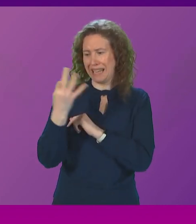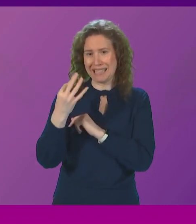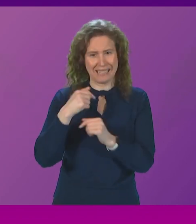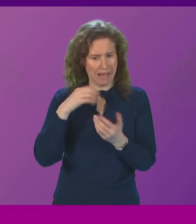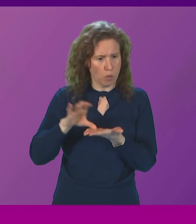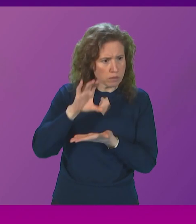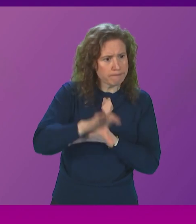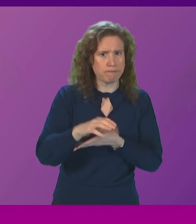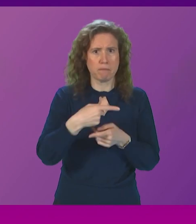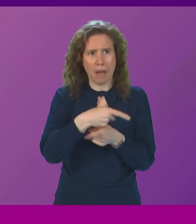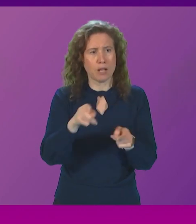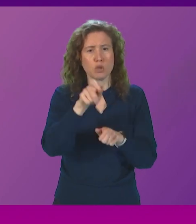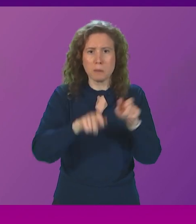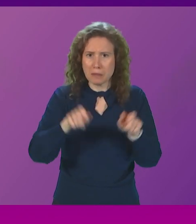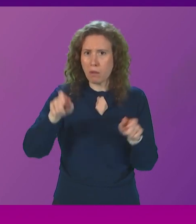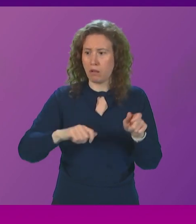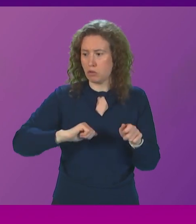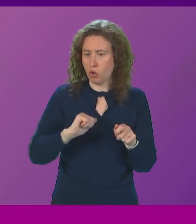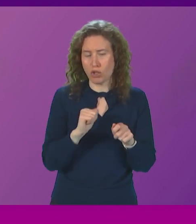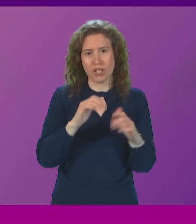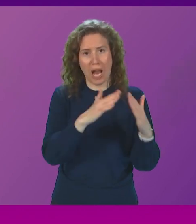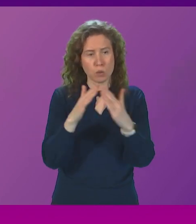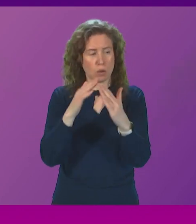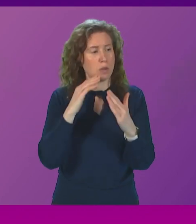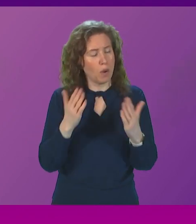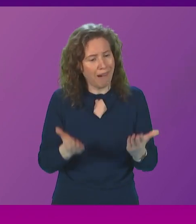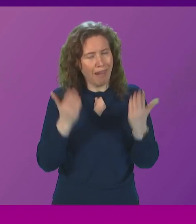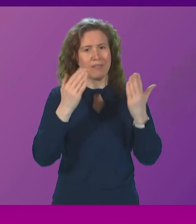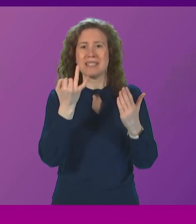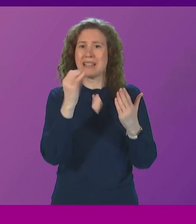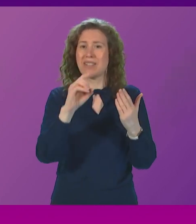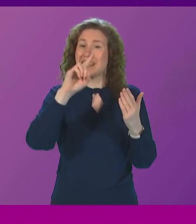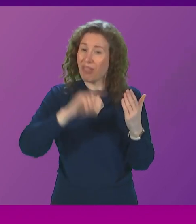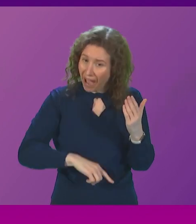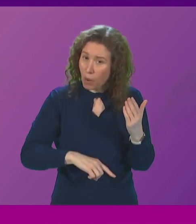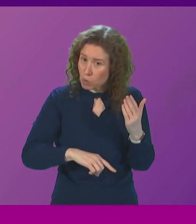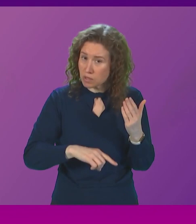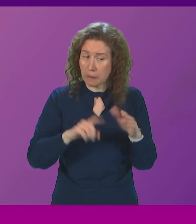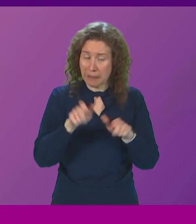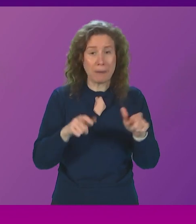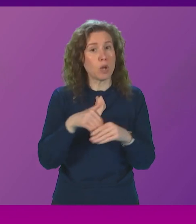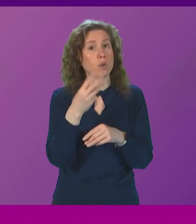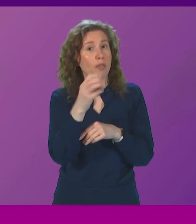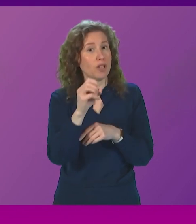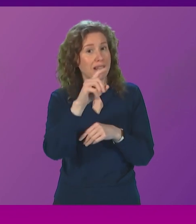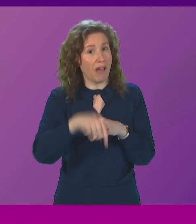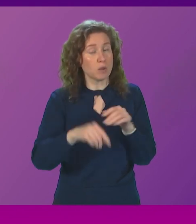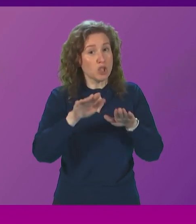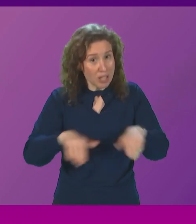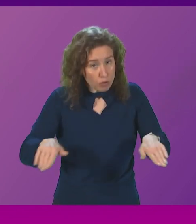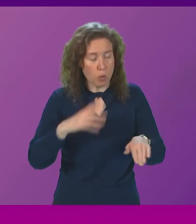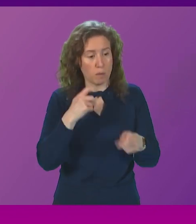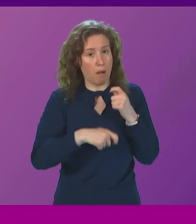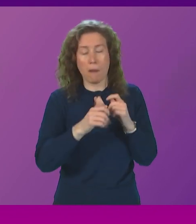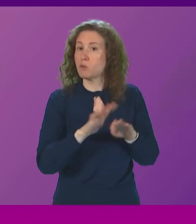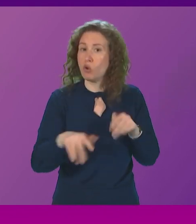into the pockets of Scottish households it would lift 70,000 people including 30,000 children out of poverty this year